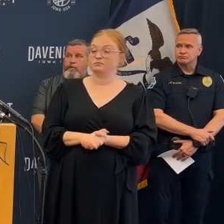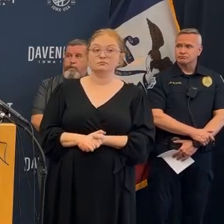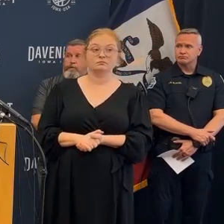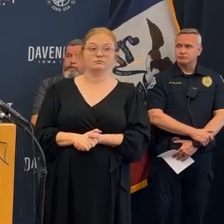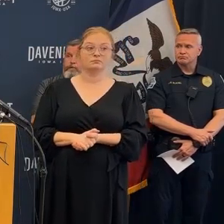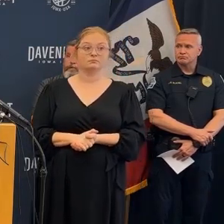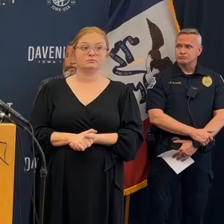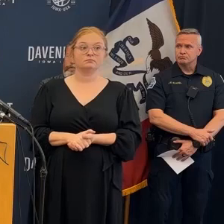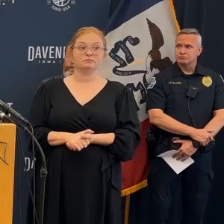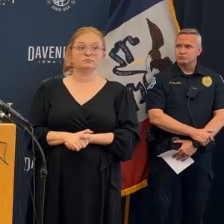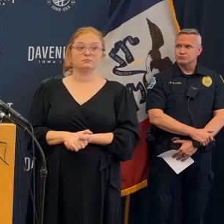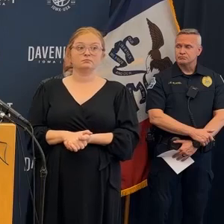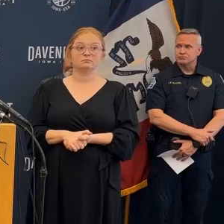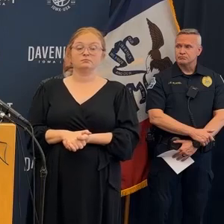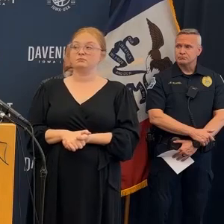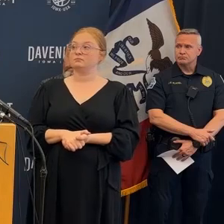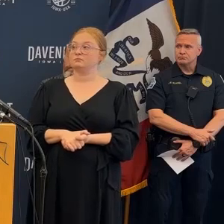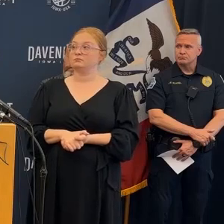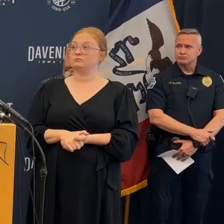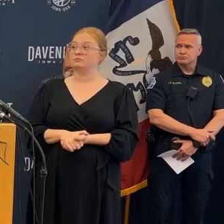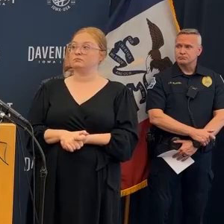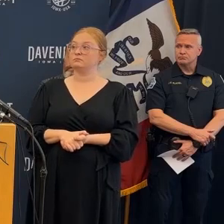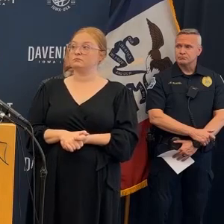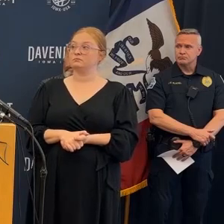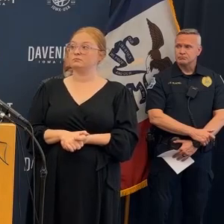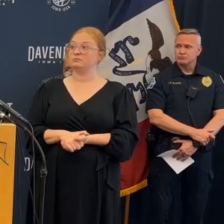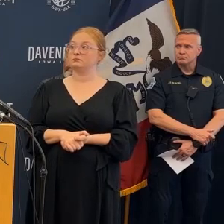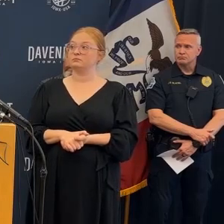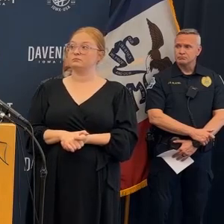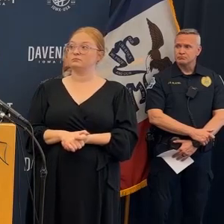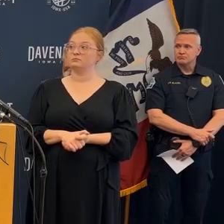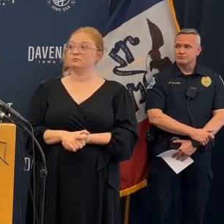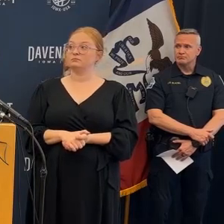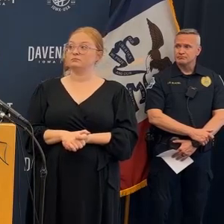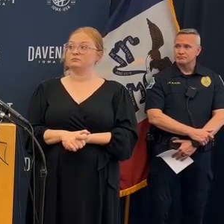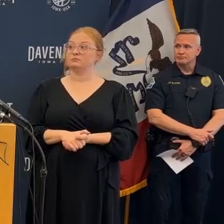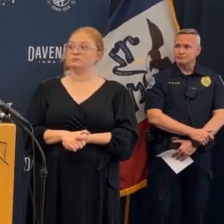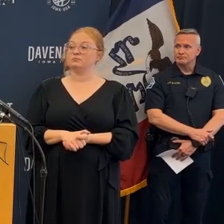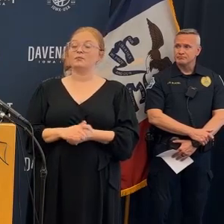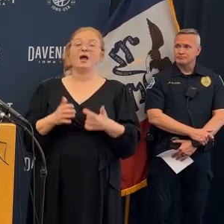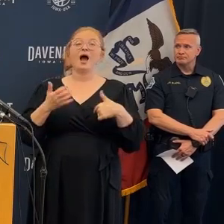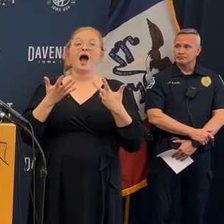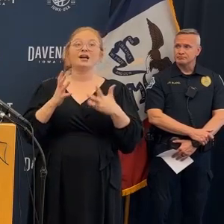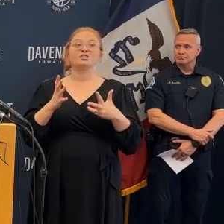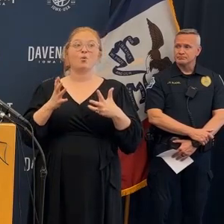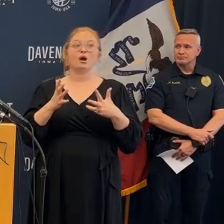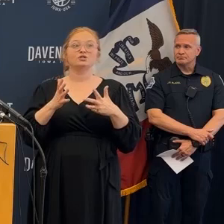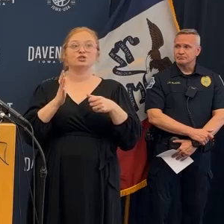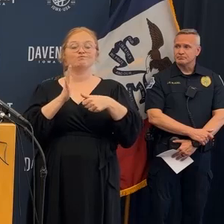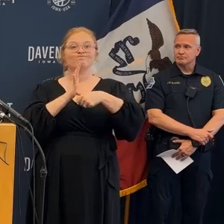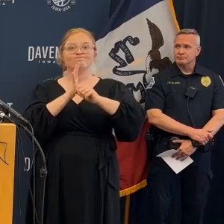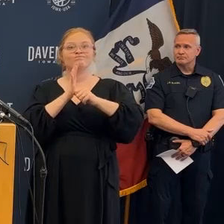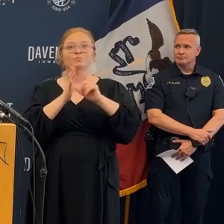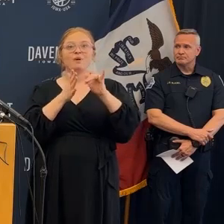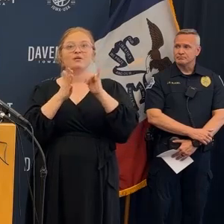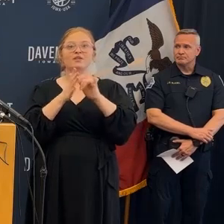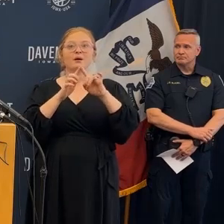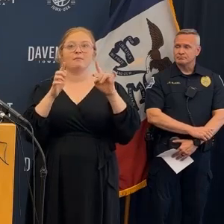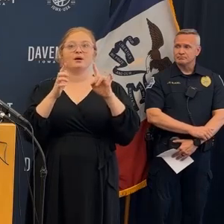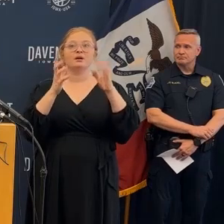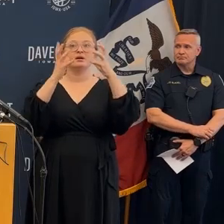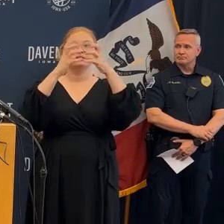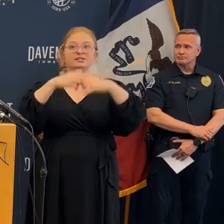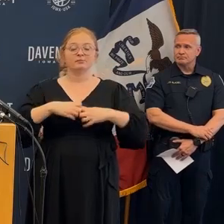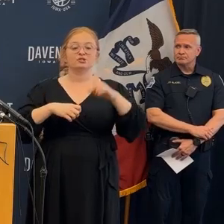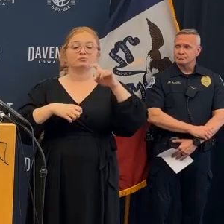building Ryan can you talk about can you tell us who the other person is we don't have we don't have the name we'll get the names released